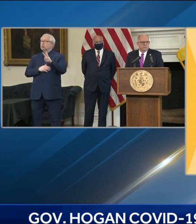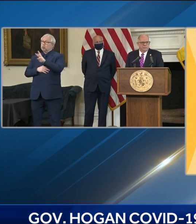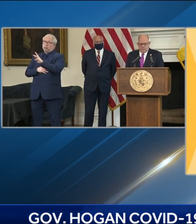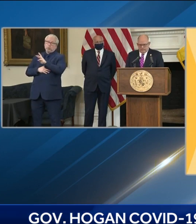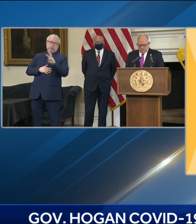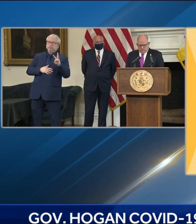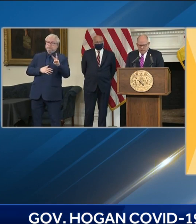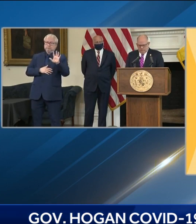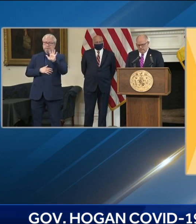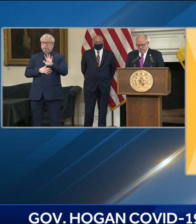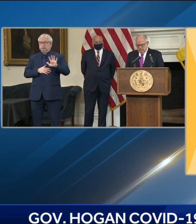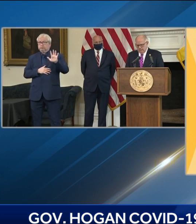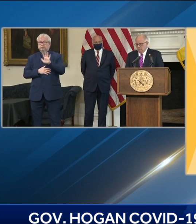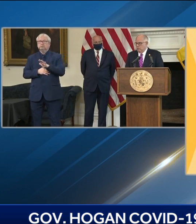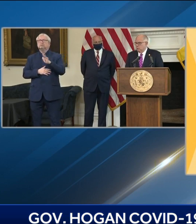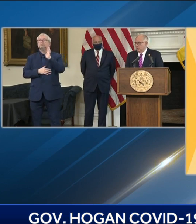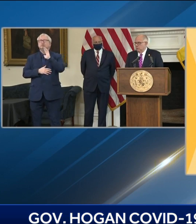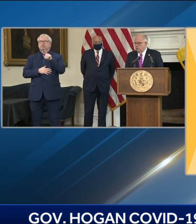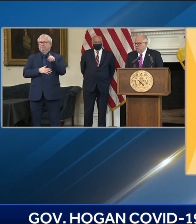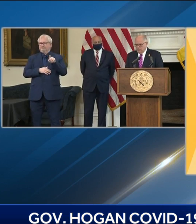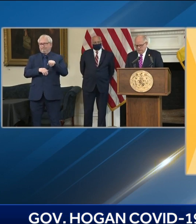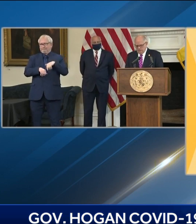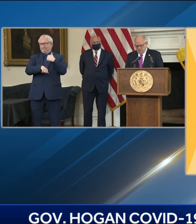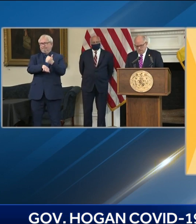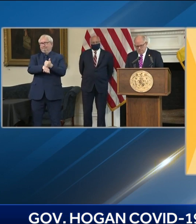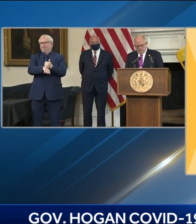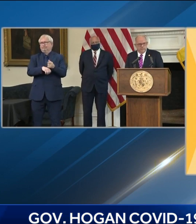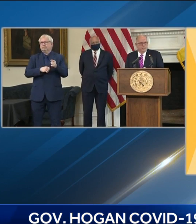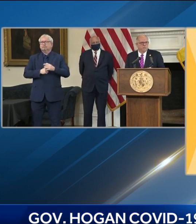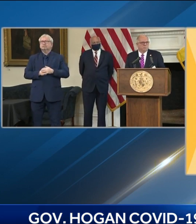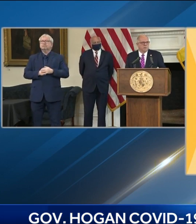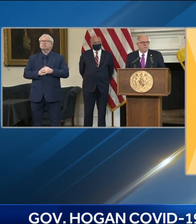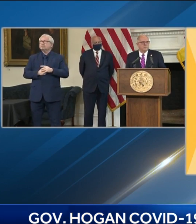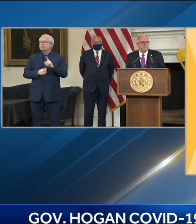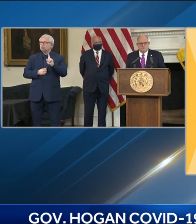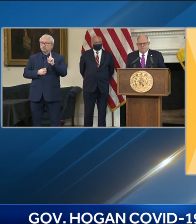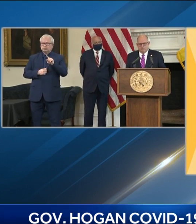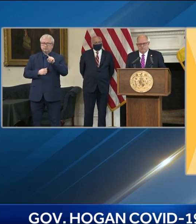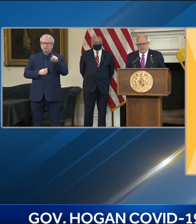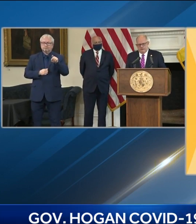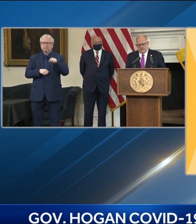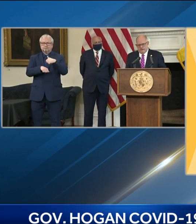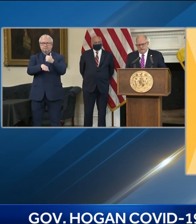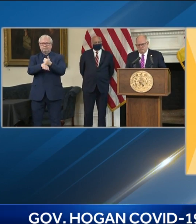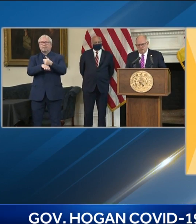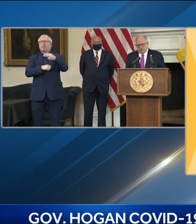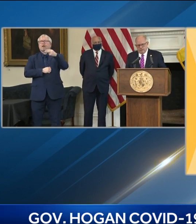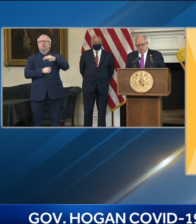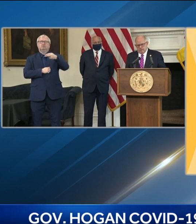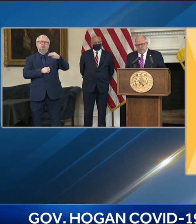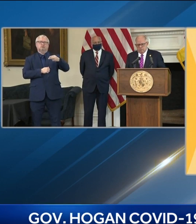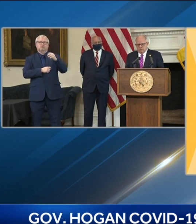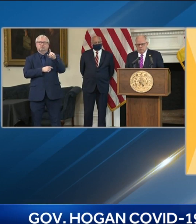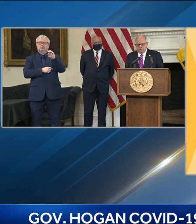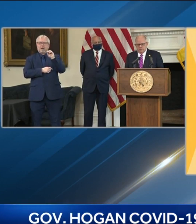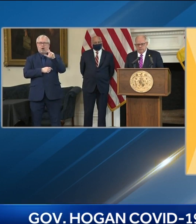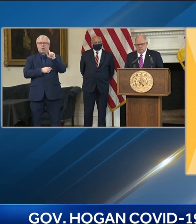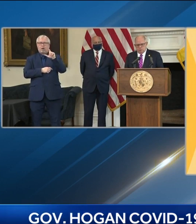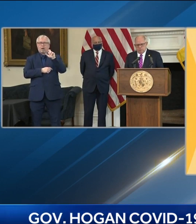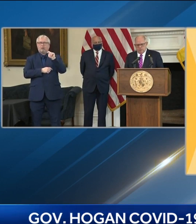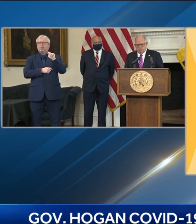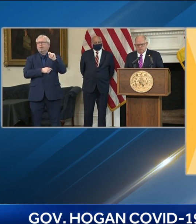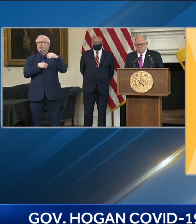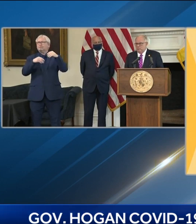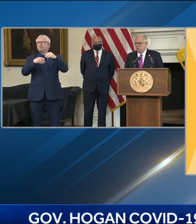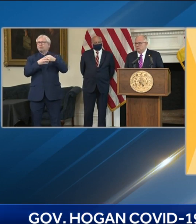Outlets in Hagerstown and which will open by the end of this month. Meritus Hospital will be